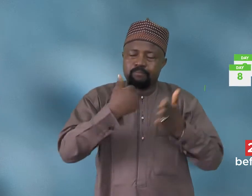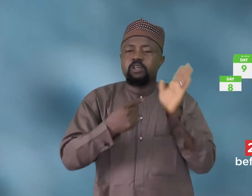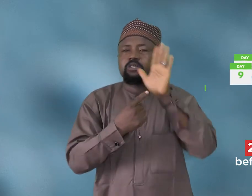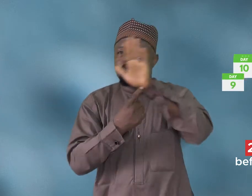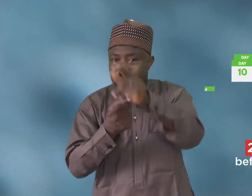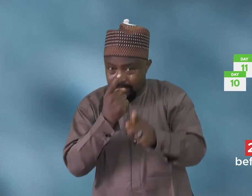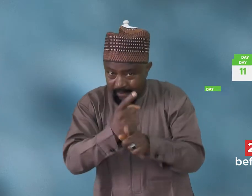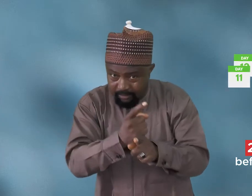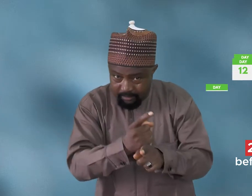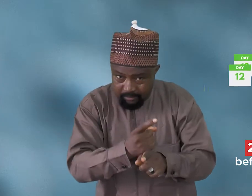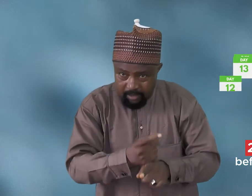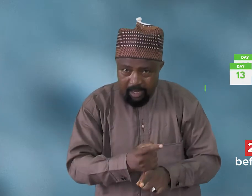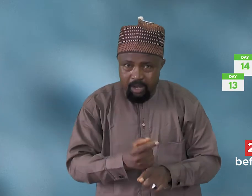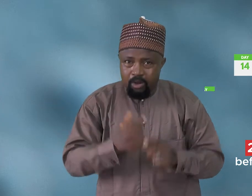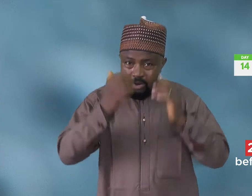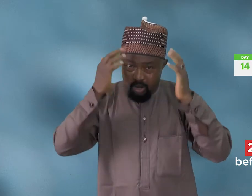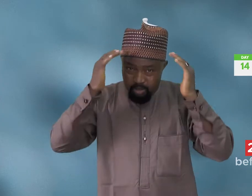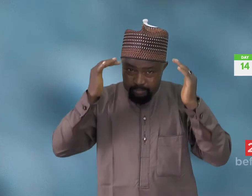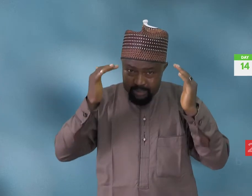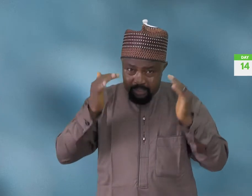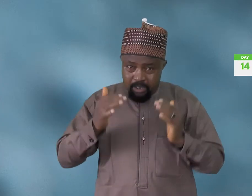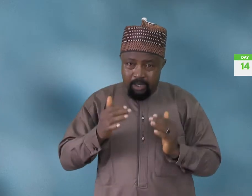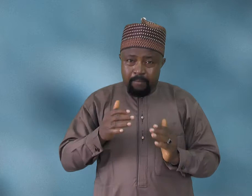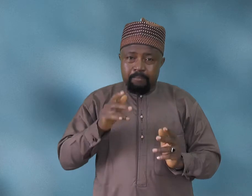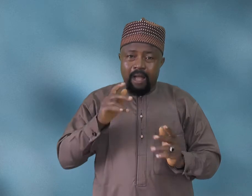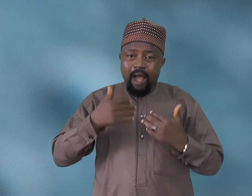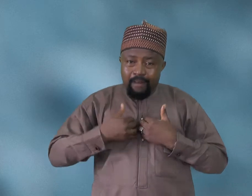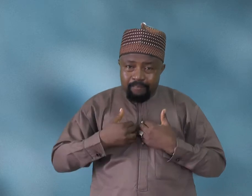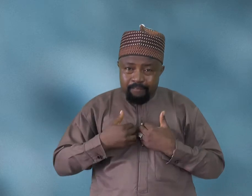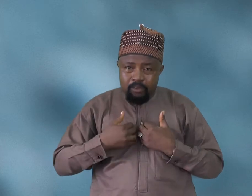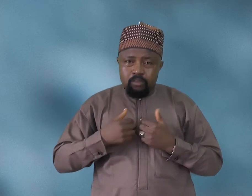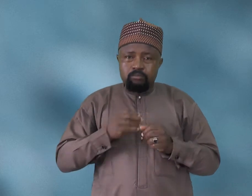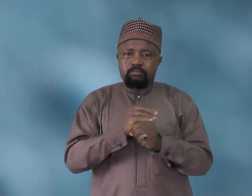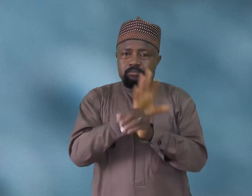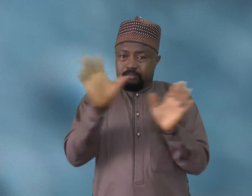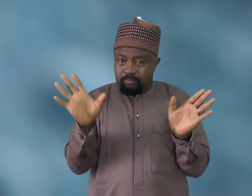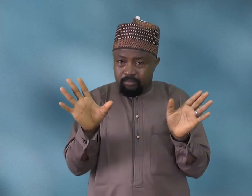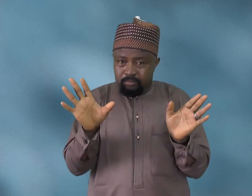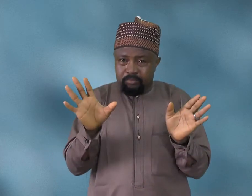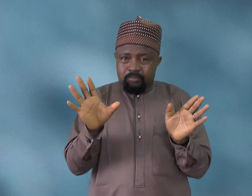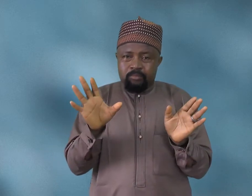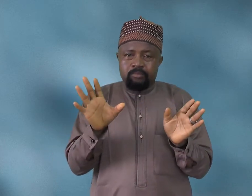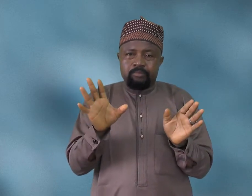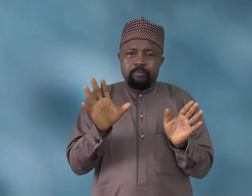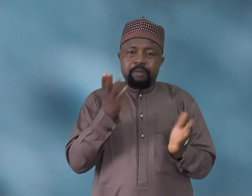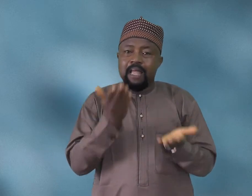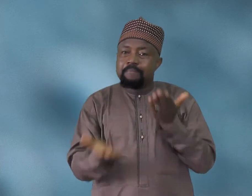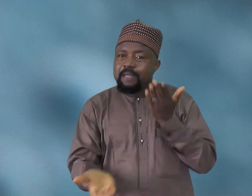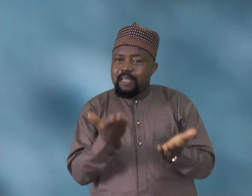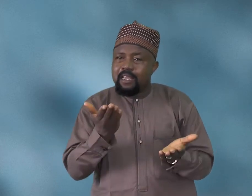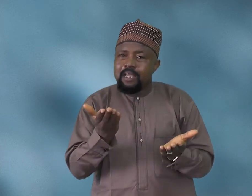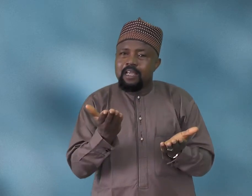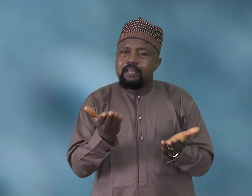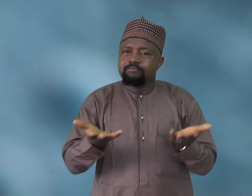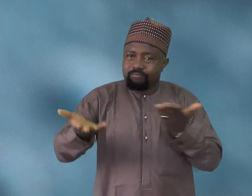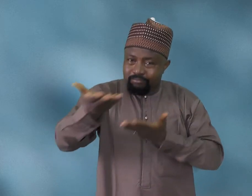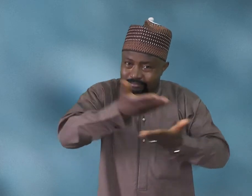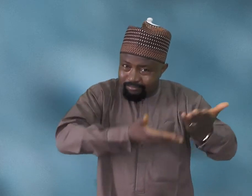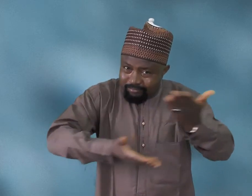show for different people. That's interesting, right? The sad part, however, is that such people who have COVID-19 with mild or no symptoms